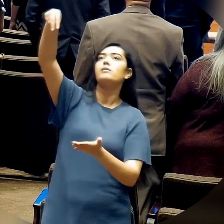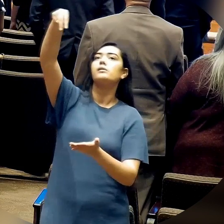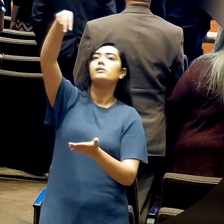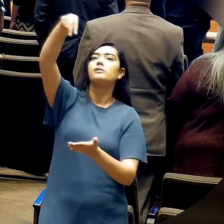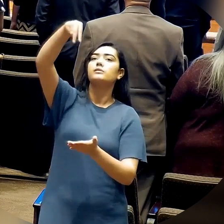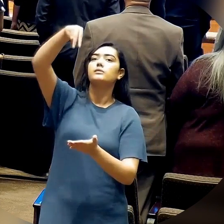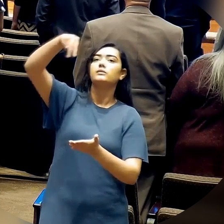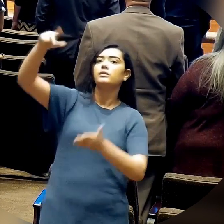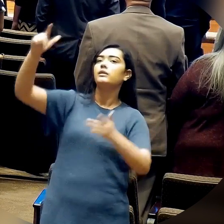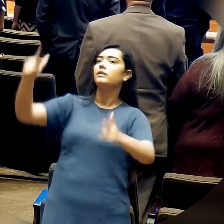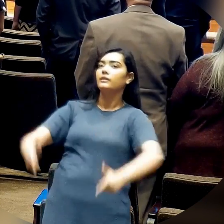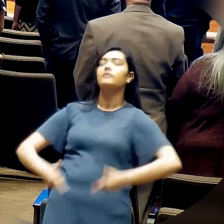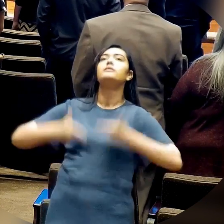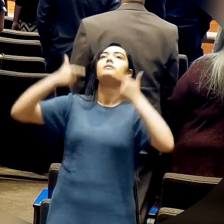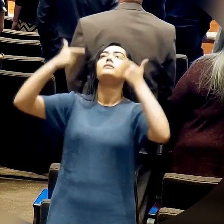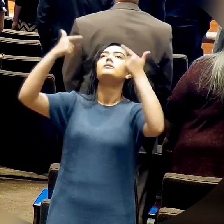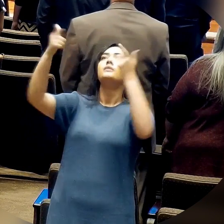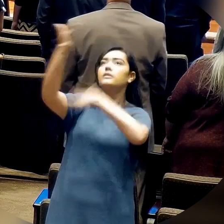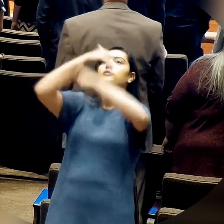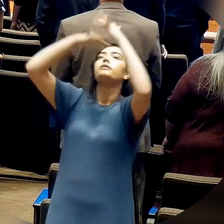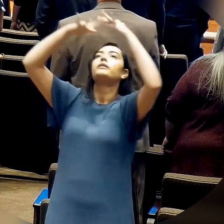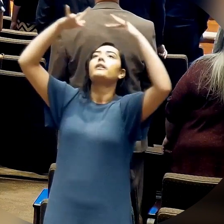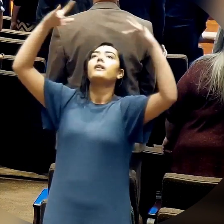forever seated high.